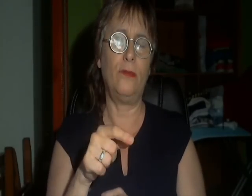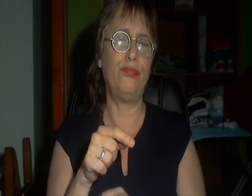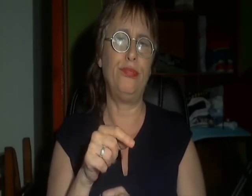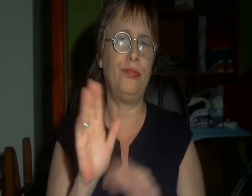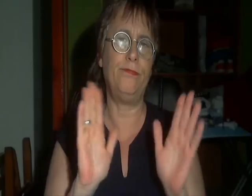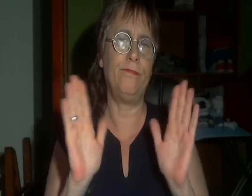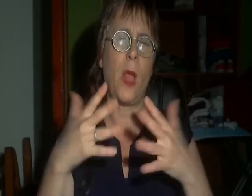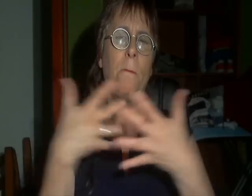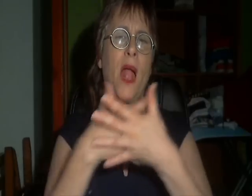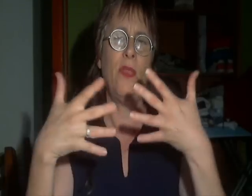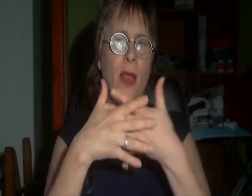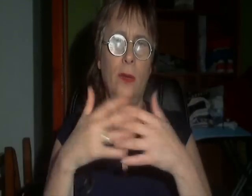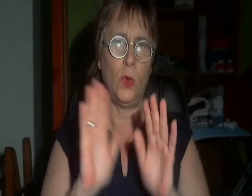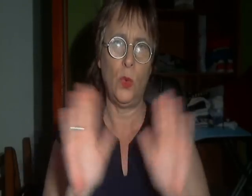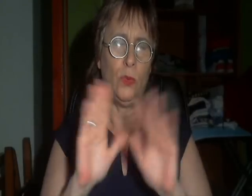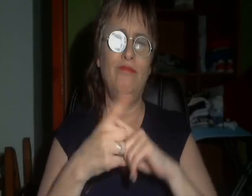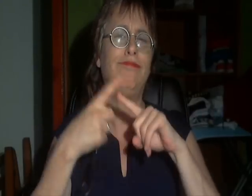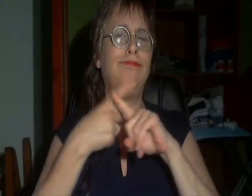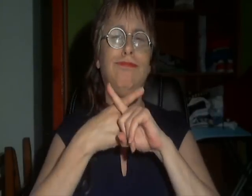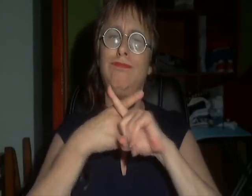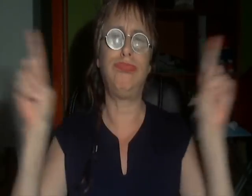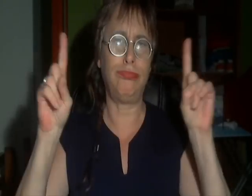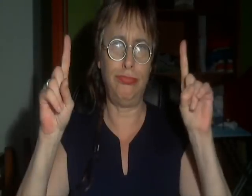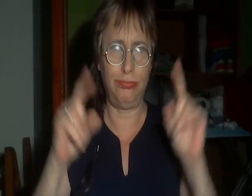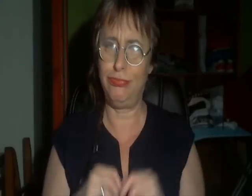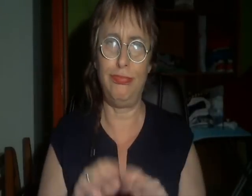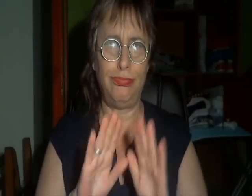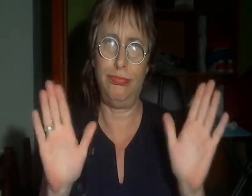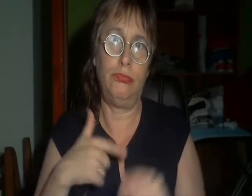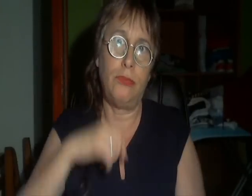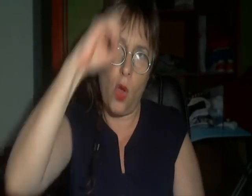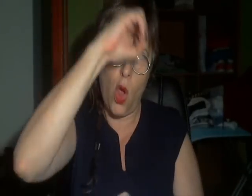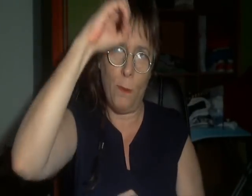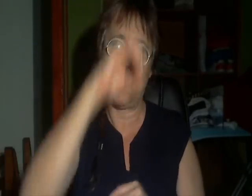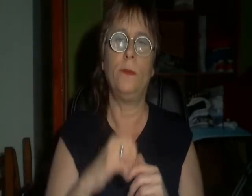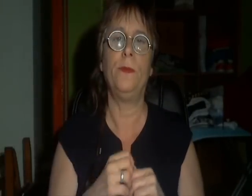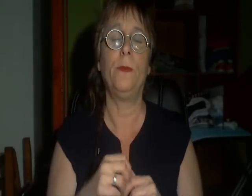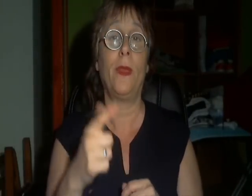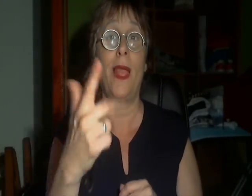Trevenant, Sudowoodo, Bonslite! Take care of yourselves! We'll see you again! Bye!